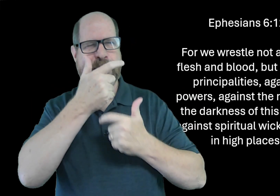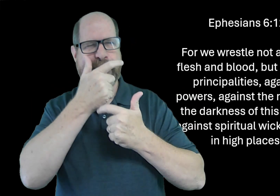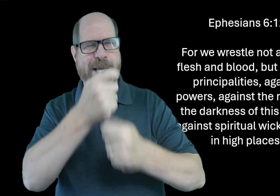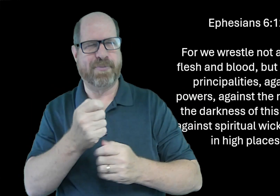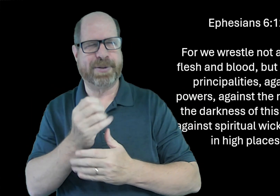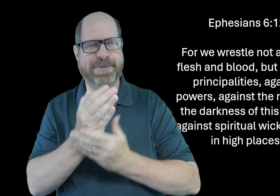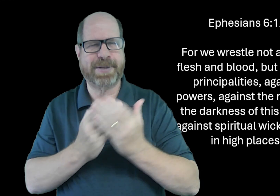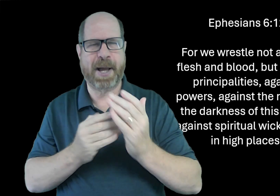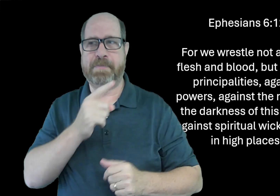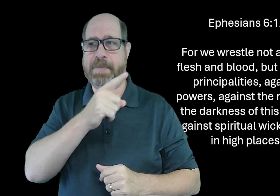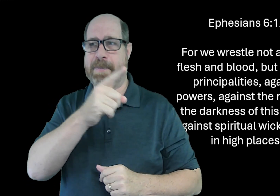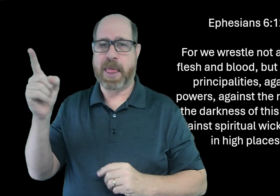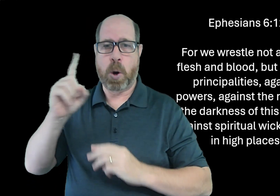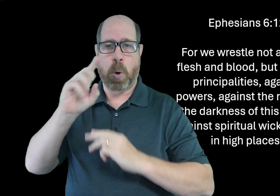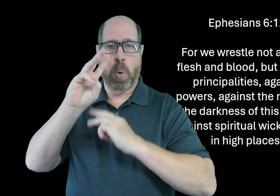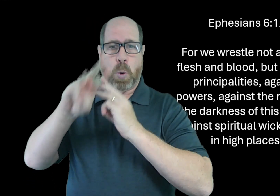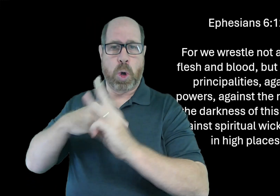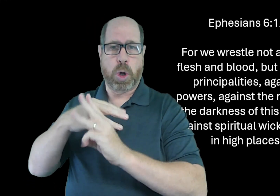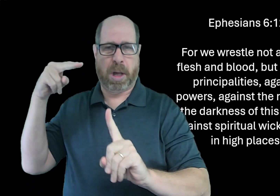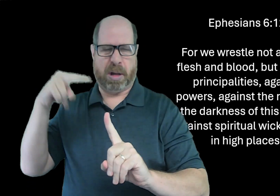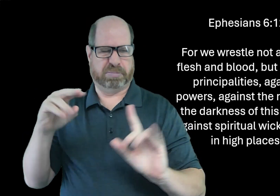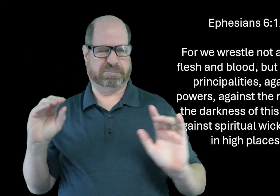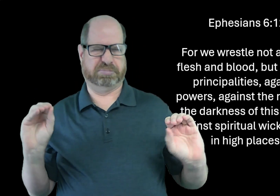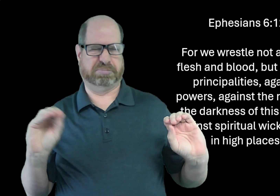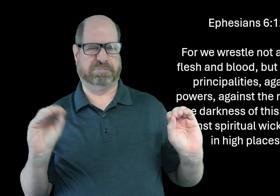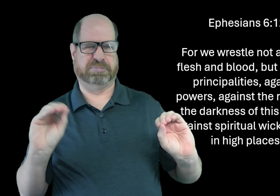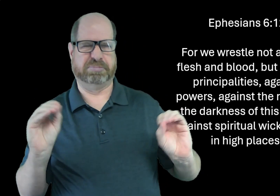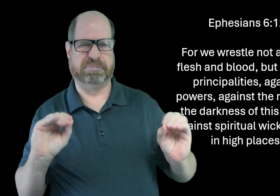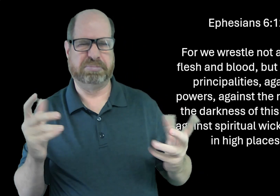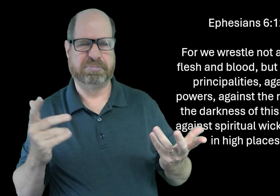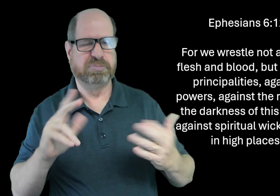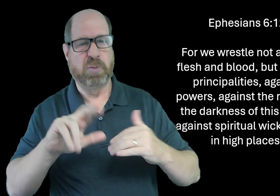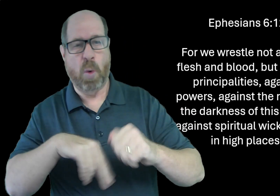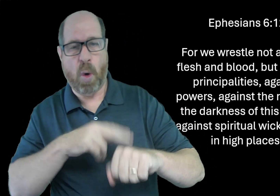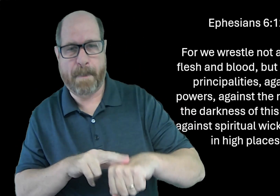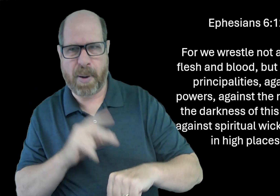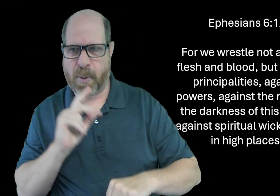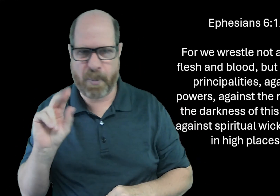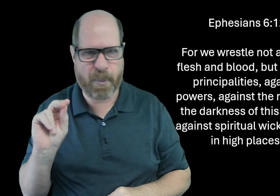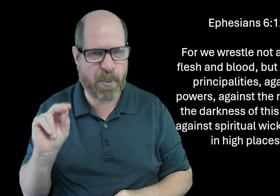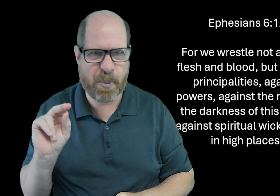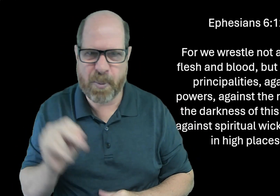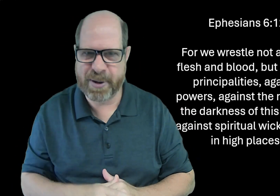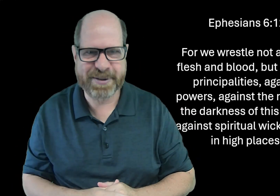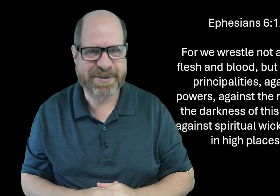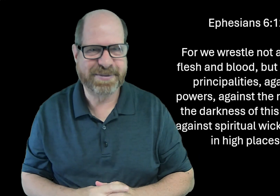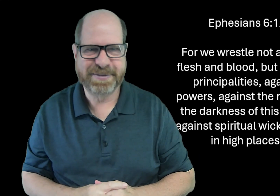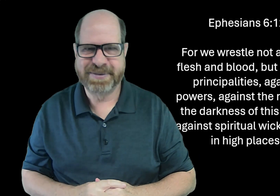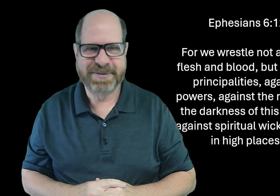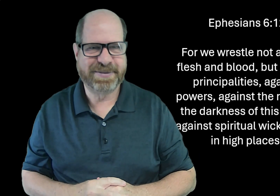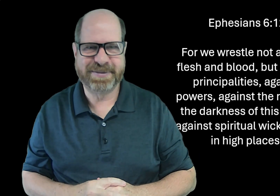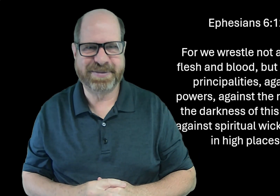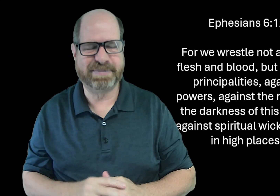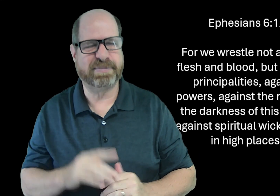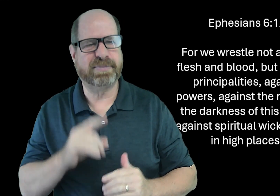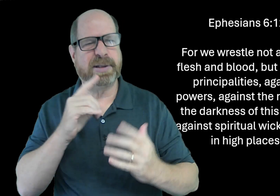And I know that the world, they don't notice it. It's just normal to them. But it shouldn't be.